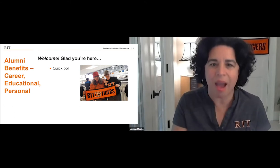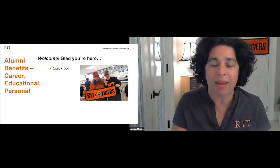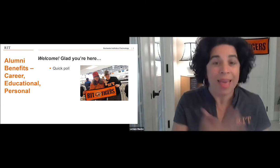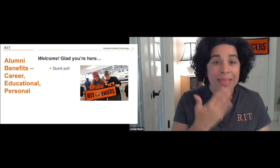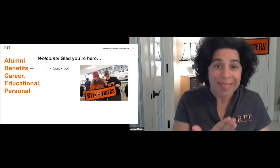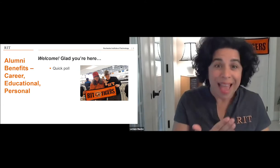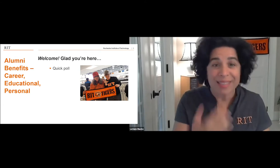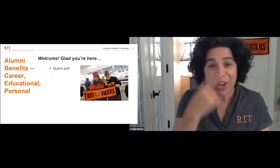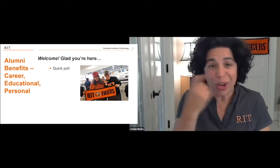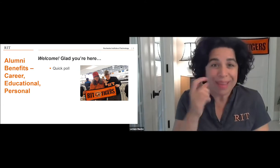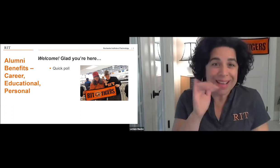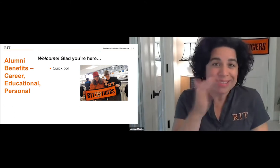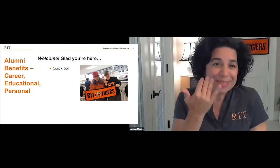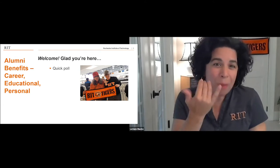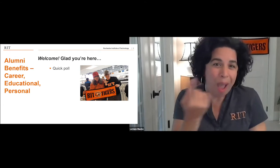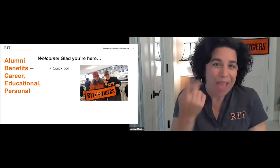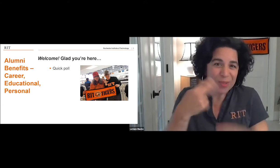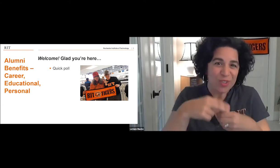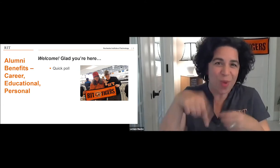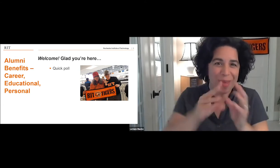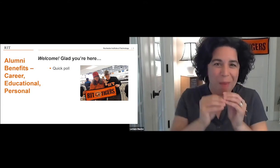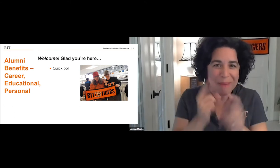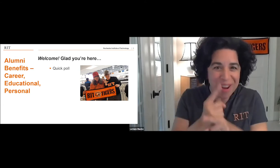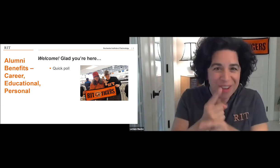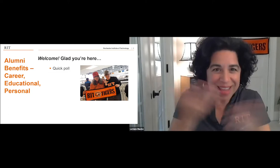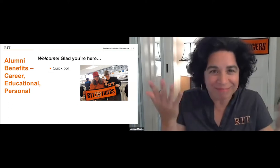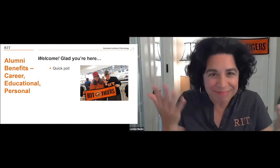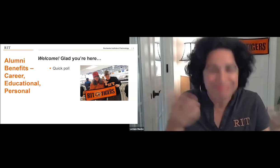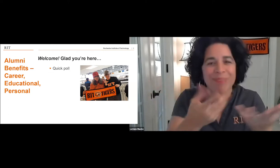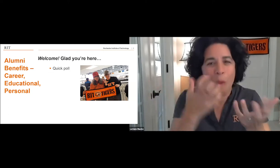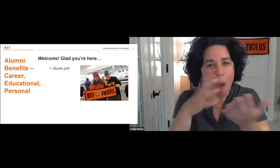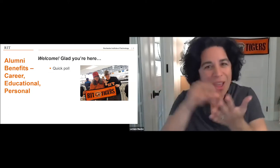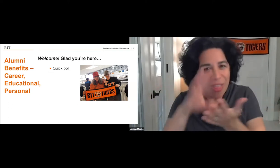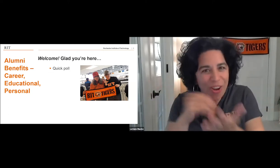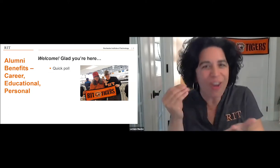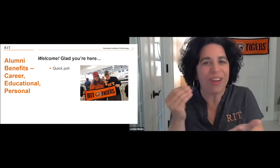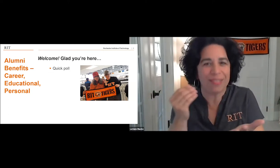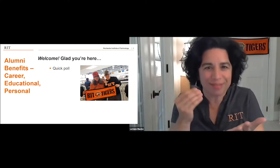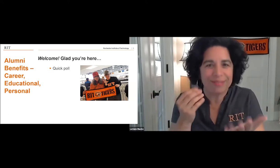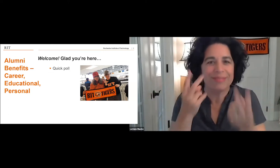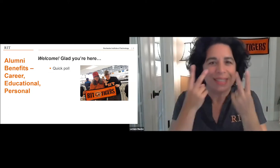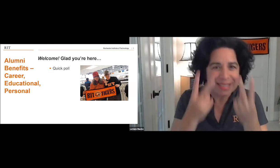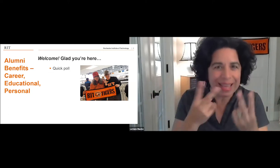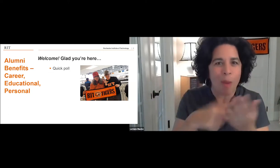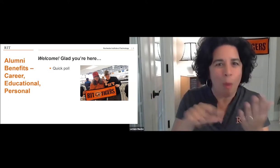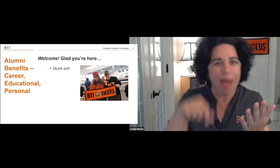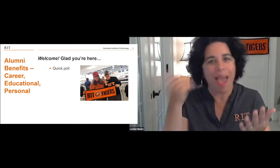not aware. Okay. Well, thank you. Again, that's good because that's part of the reason why you joined the webinar, right? You want to learn some more?